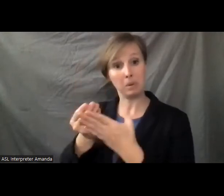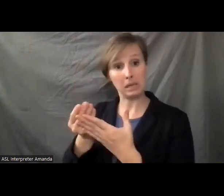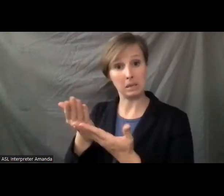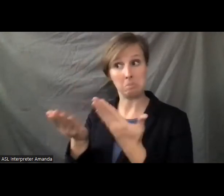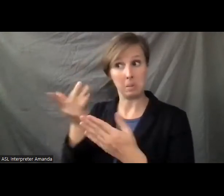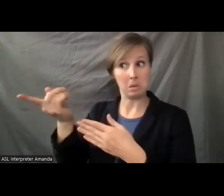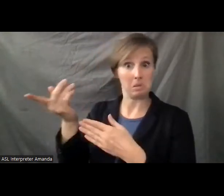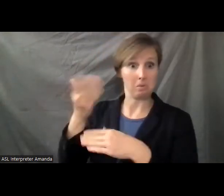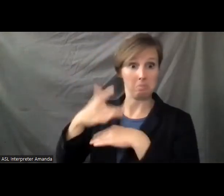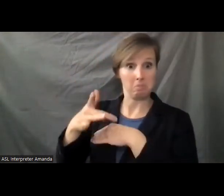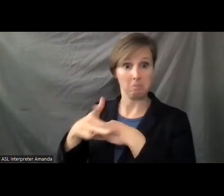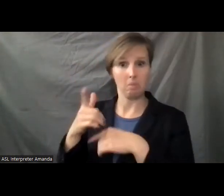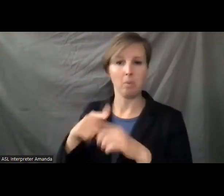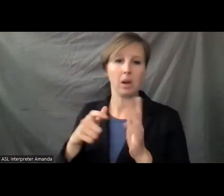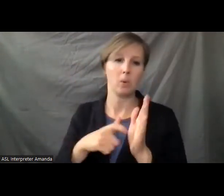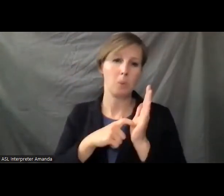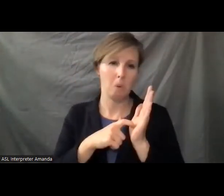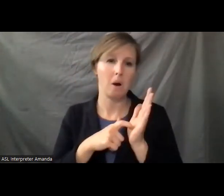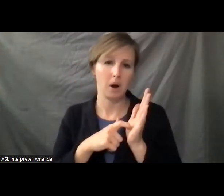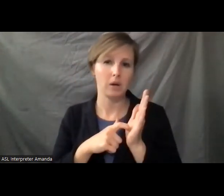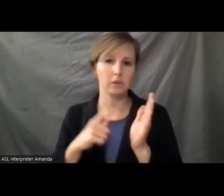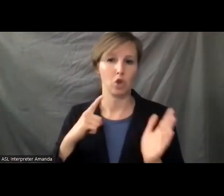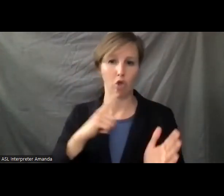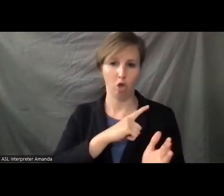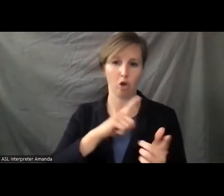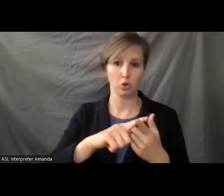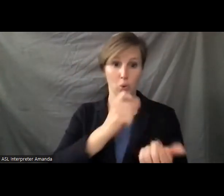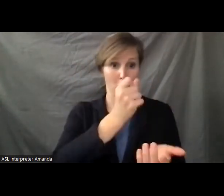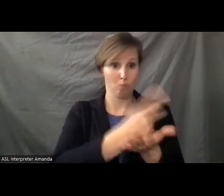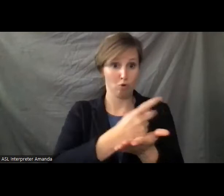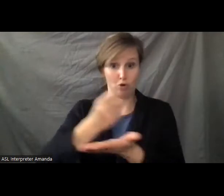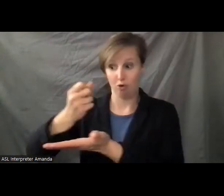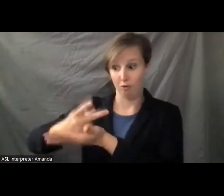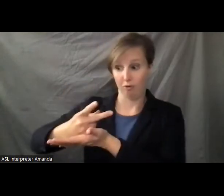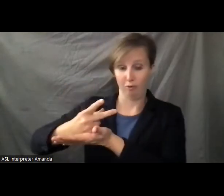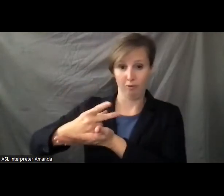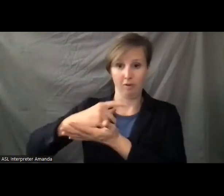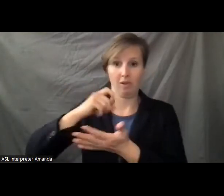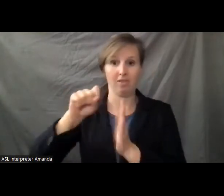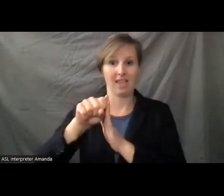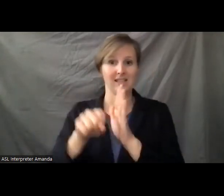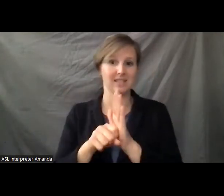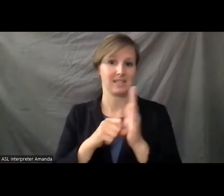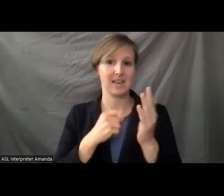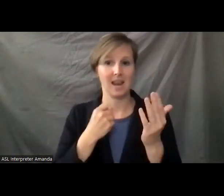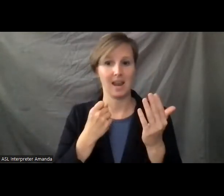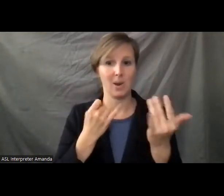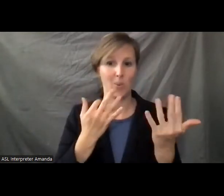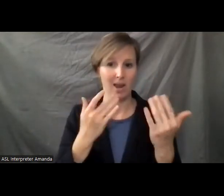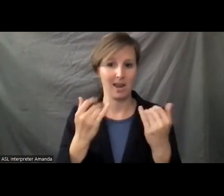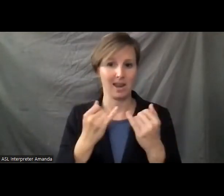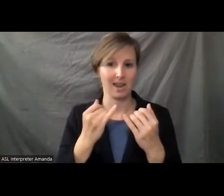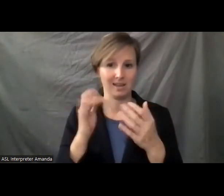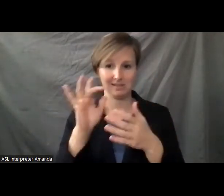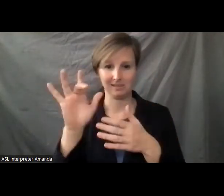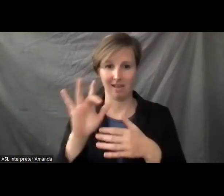but as you know, requires the legislations to approve state-level waiting list slots. And I